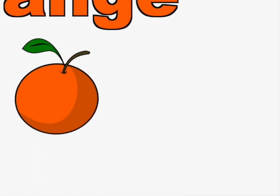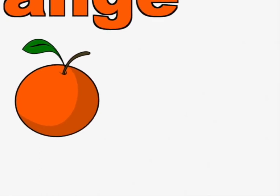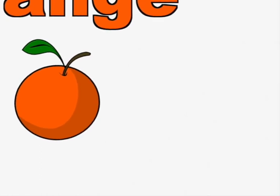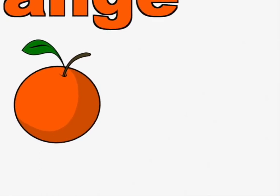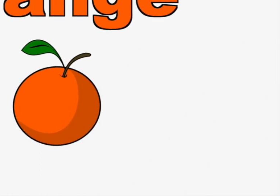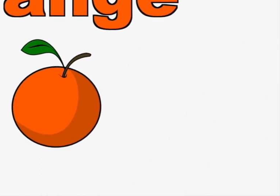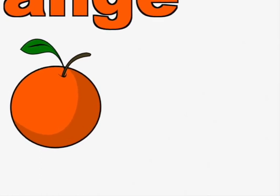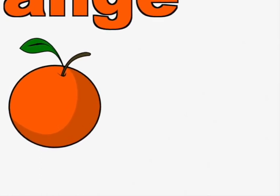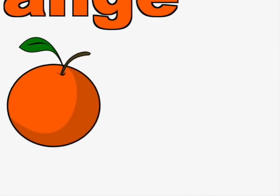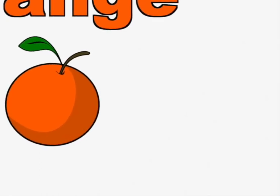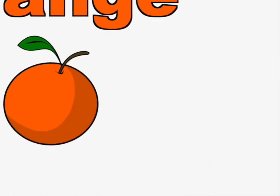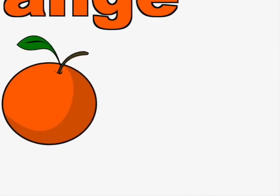Orange.